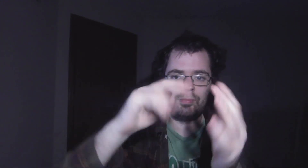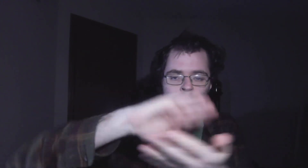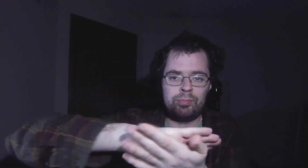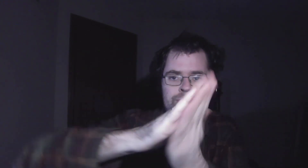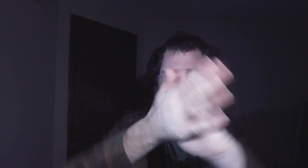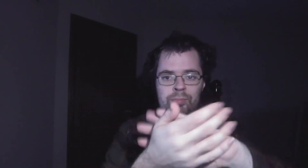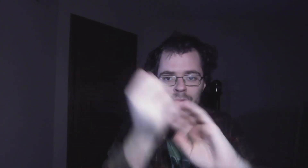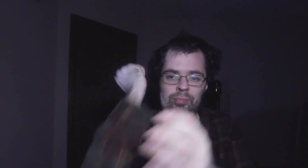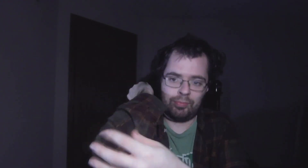poor.